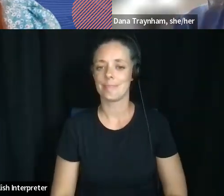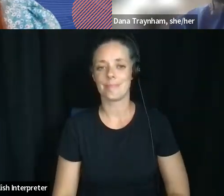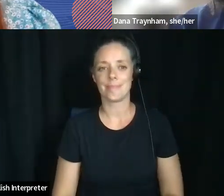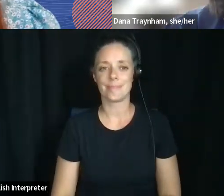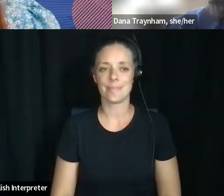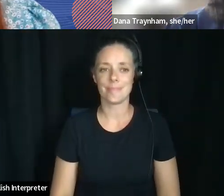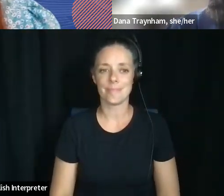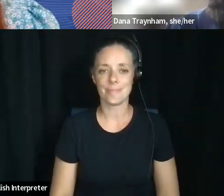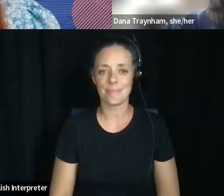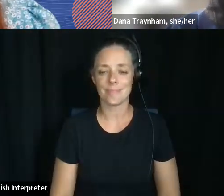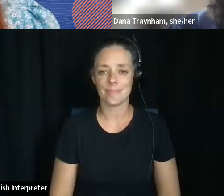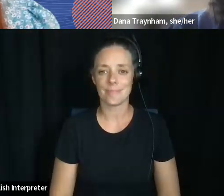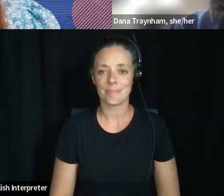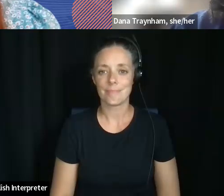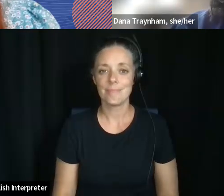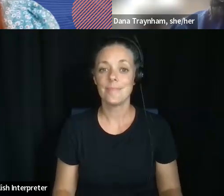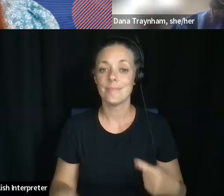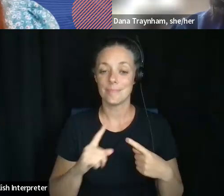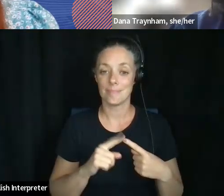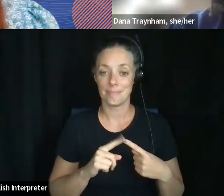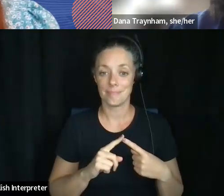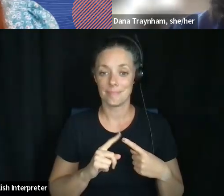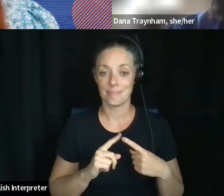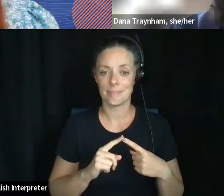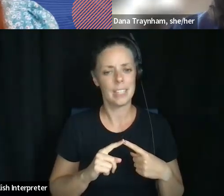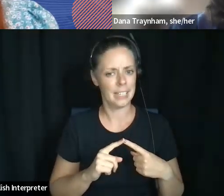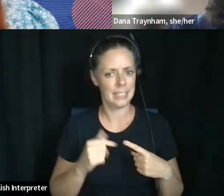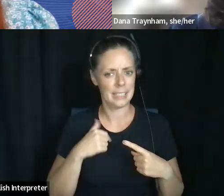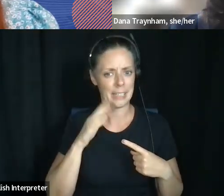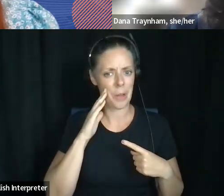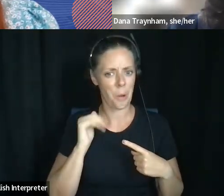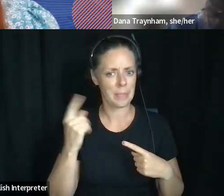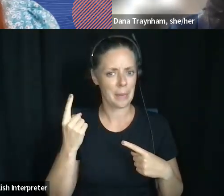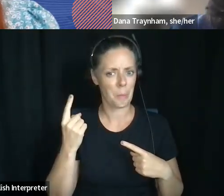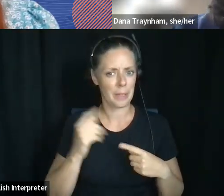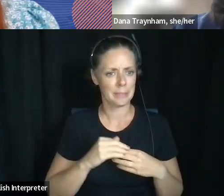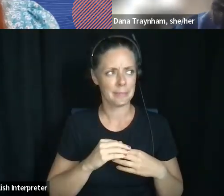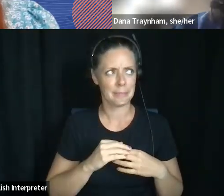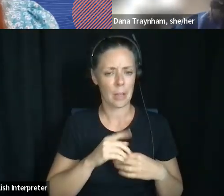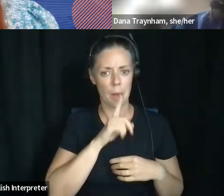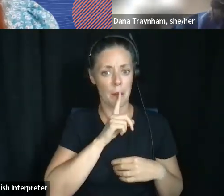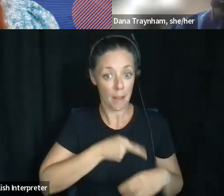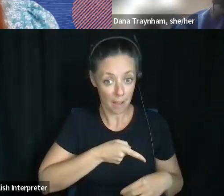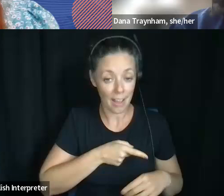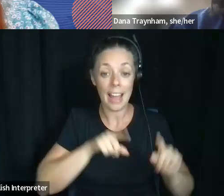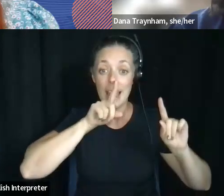Excuse me. The first question is, and I sure hope somebody unmutes themselves and answers.